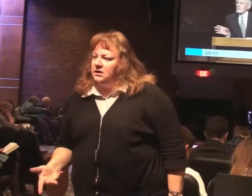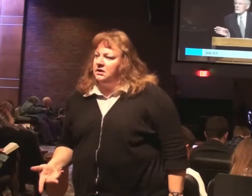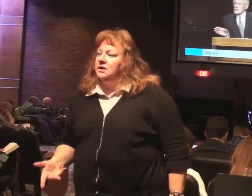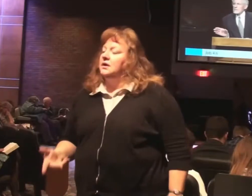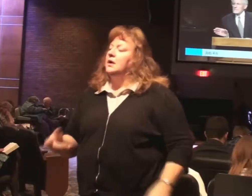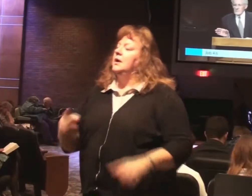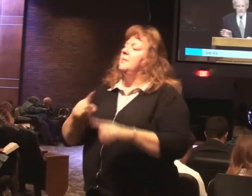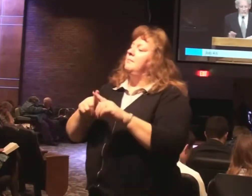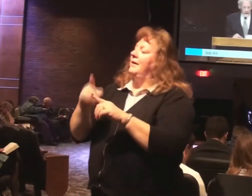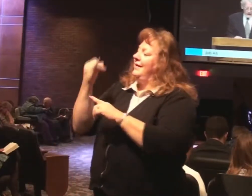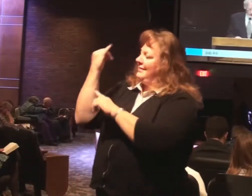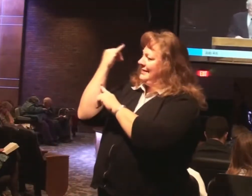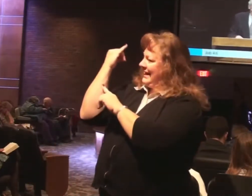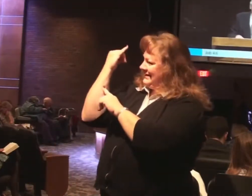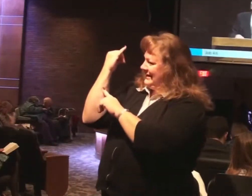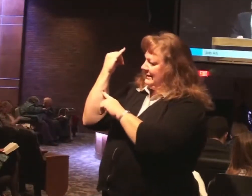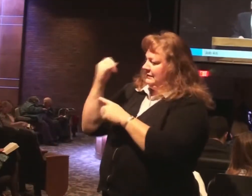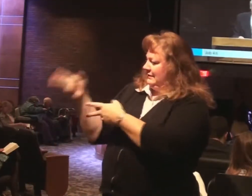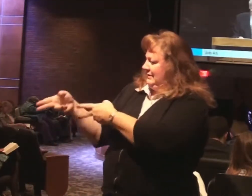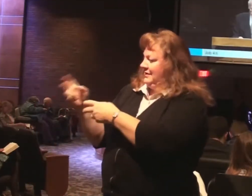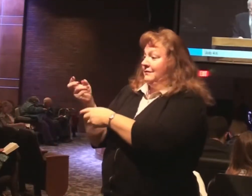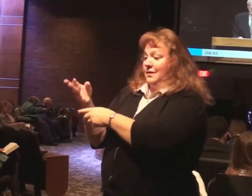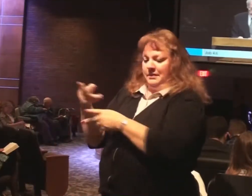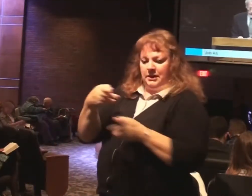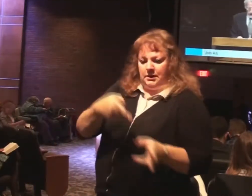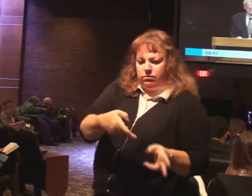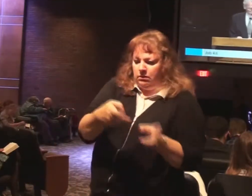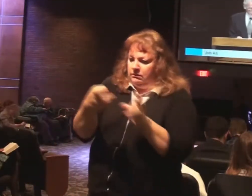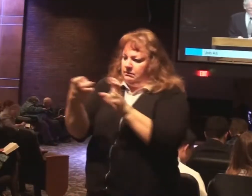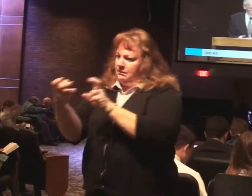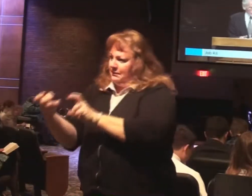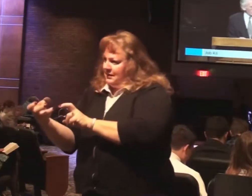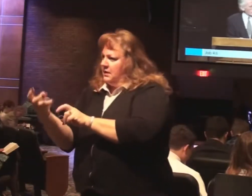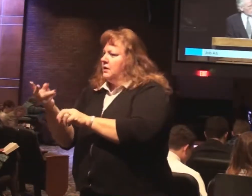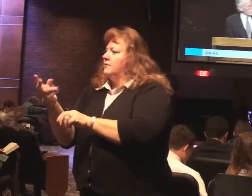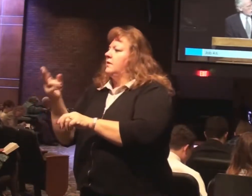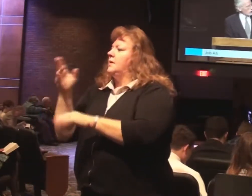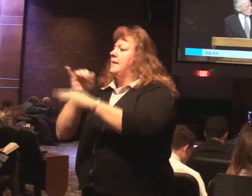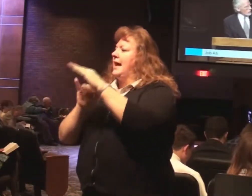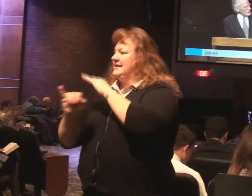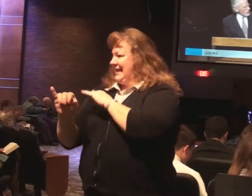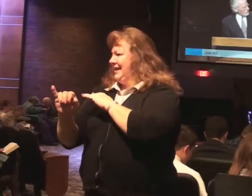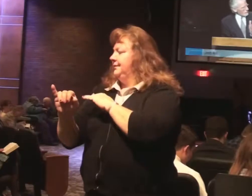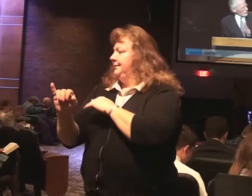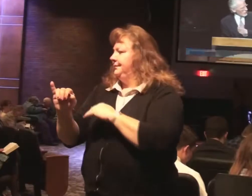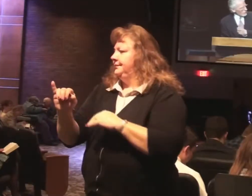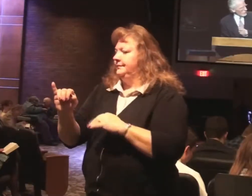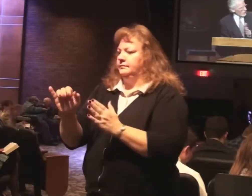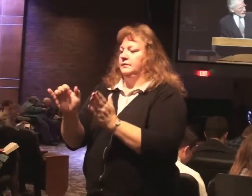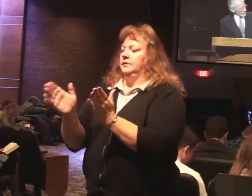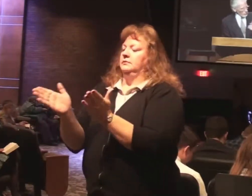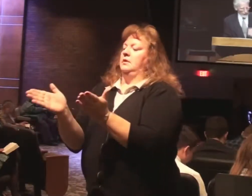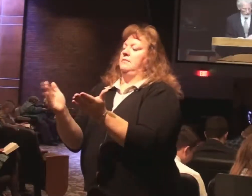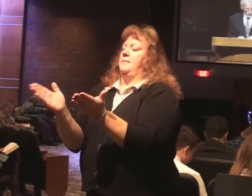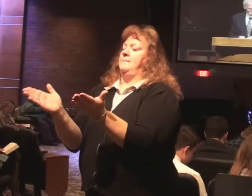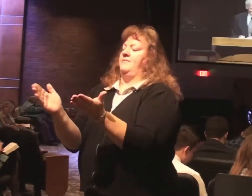that we have from Hebrews is taken from Isaiah. So if you're in Job, just keep going toward the back of your Bible through